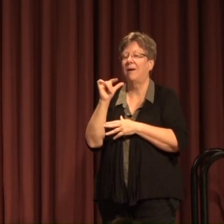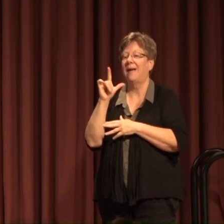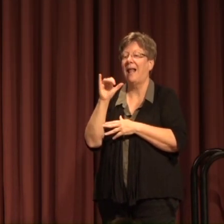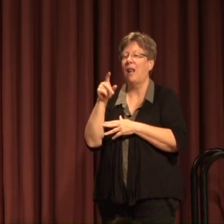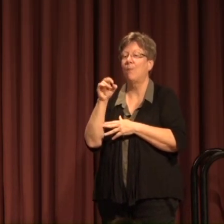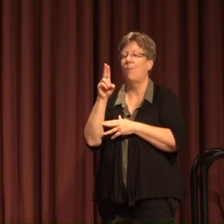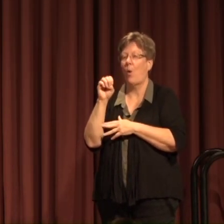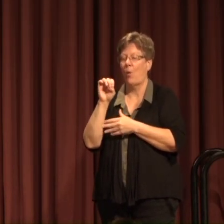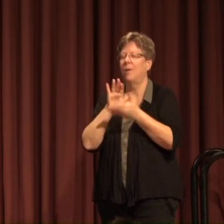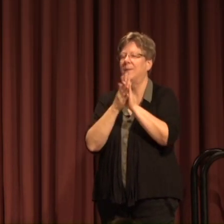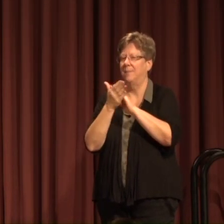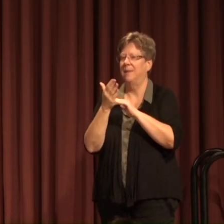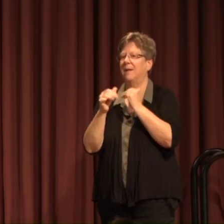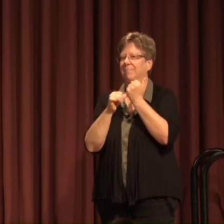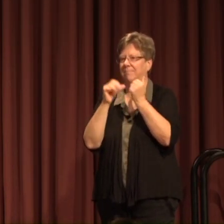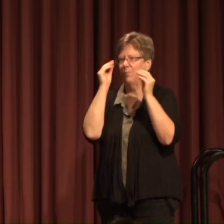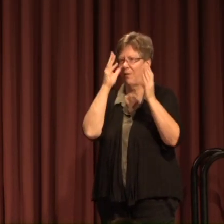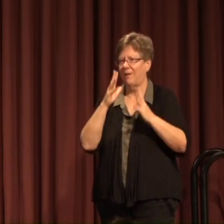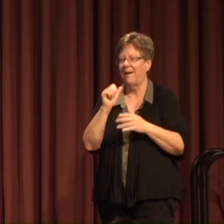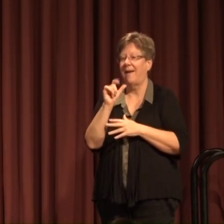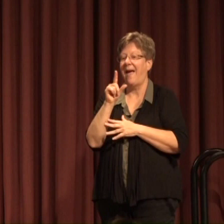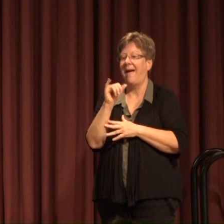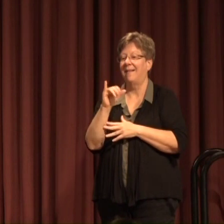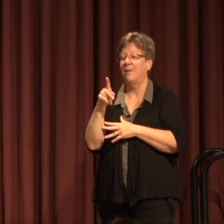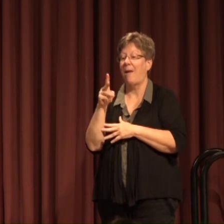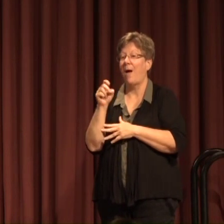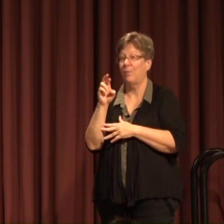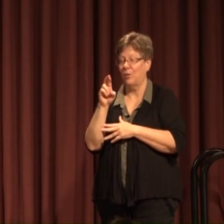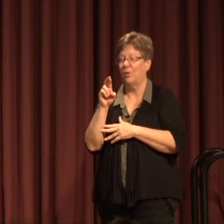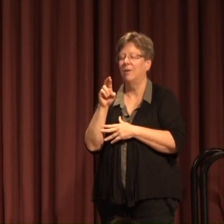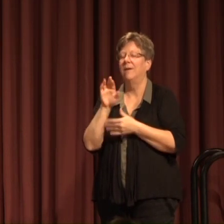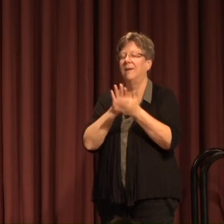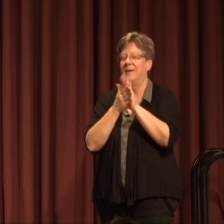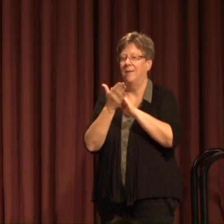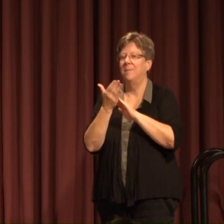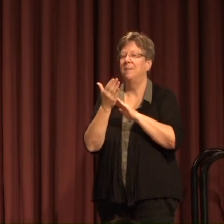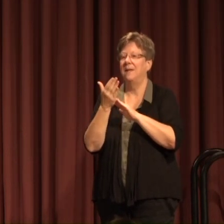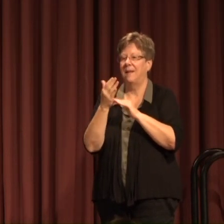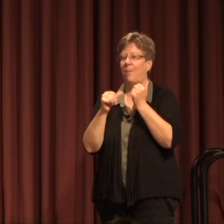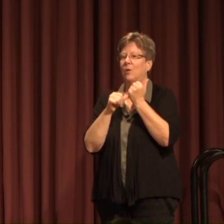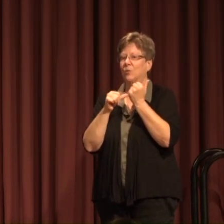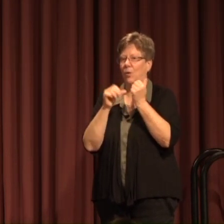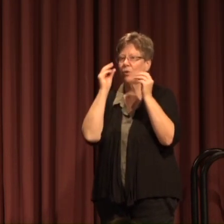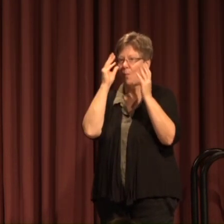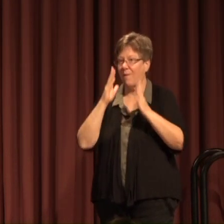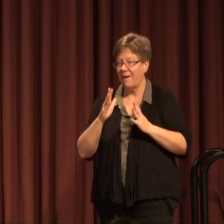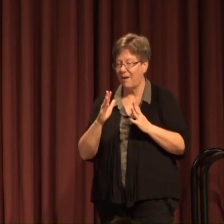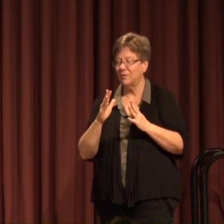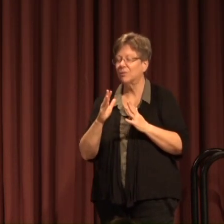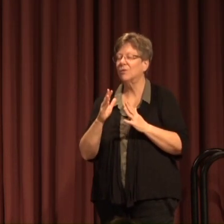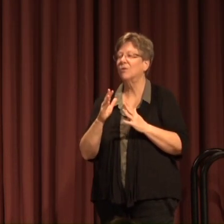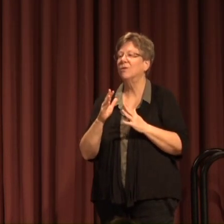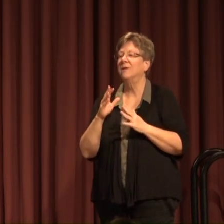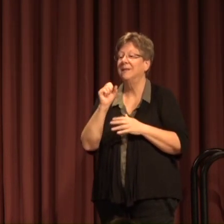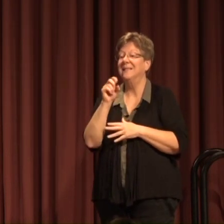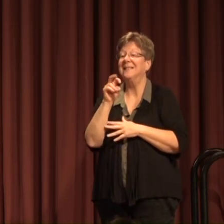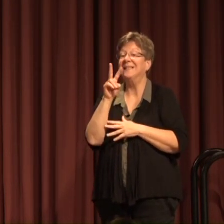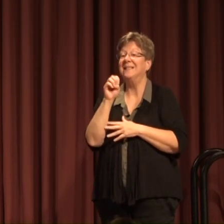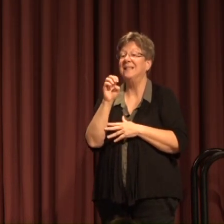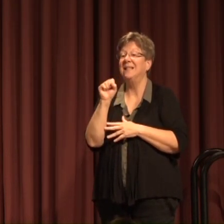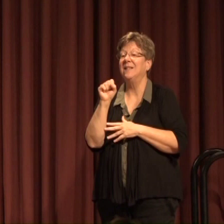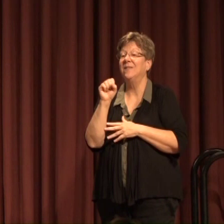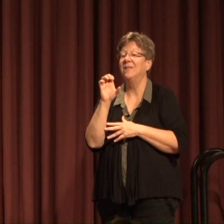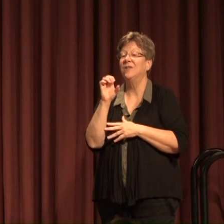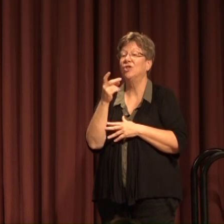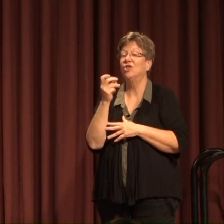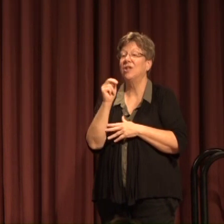associate professor Ali Pepper promotion to associate professor Steve Shen